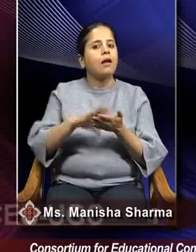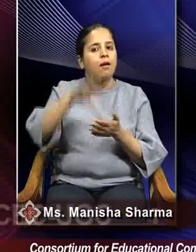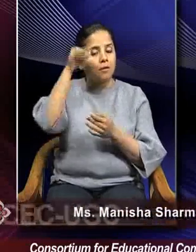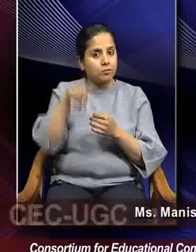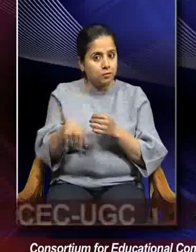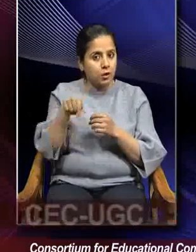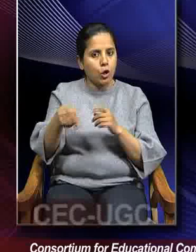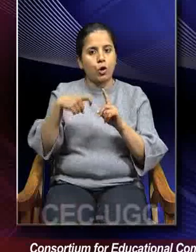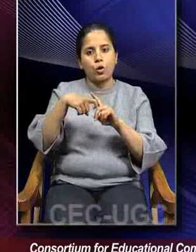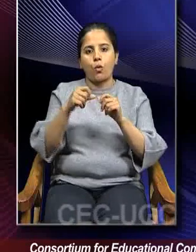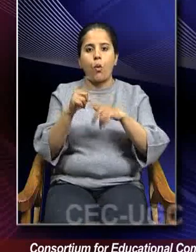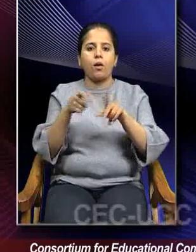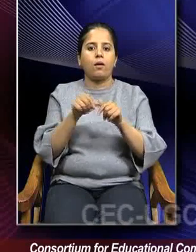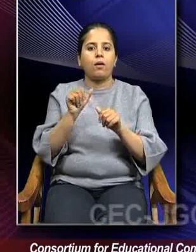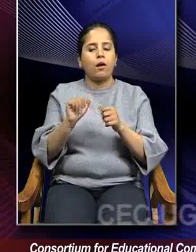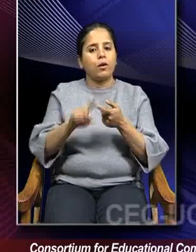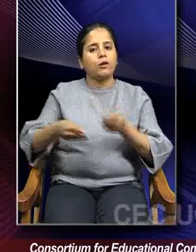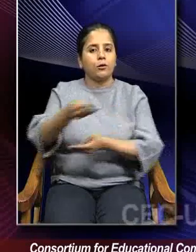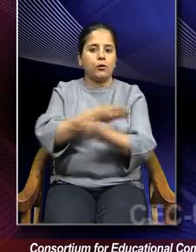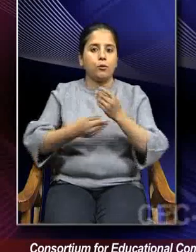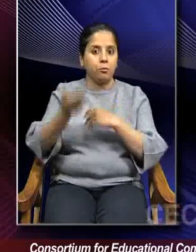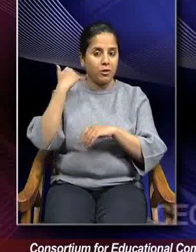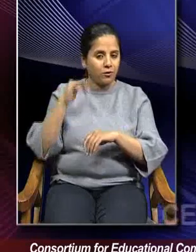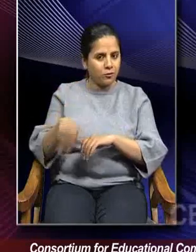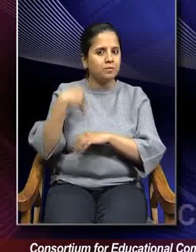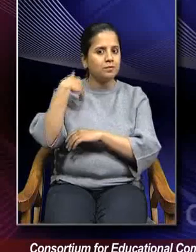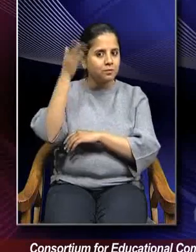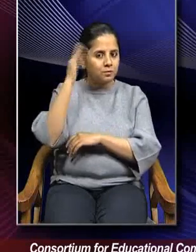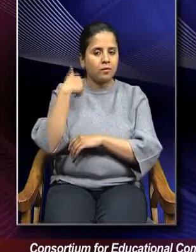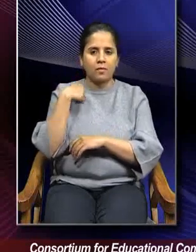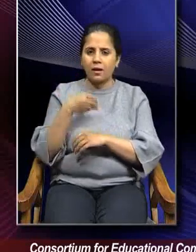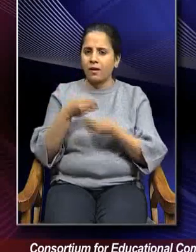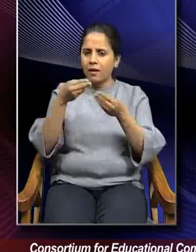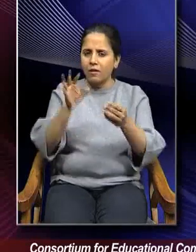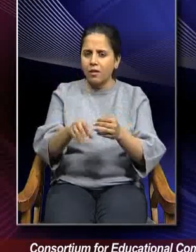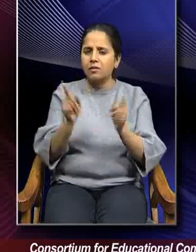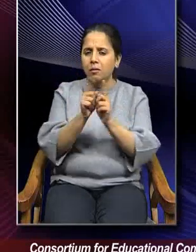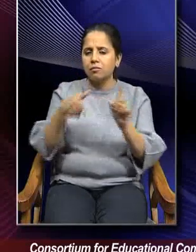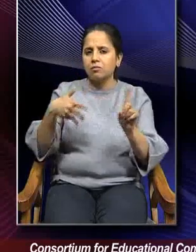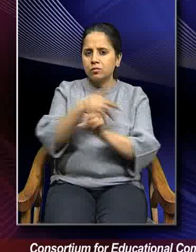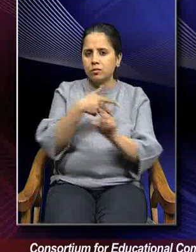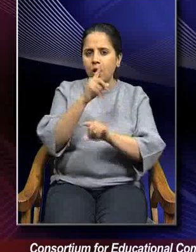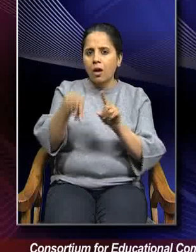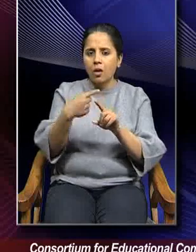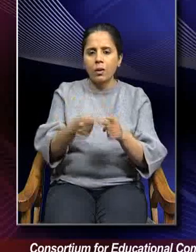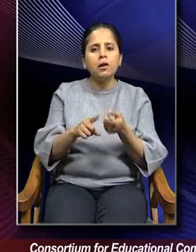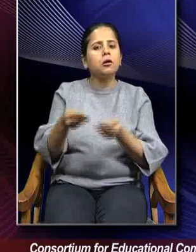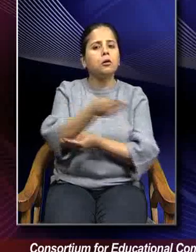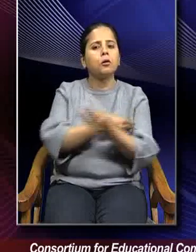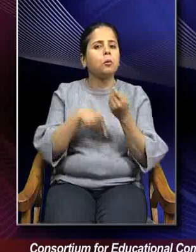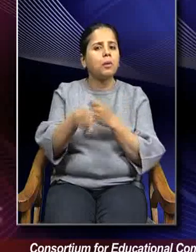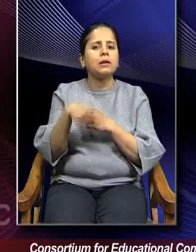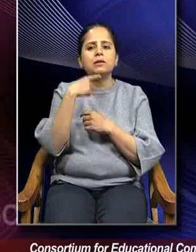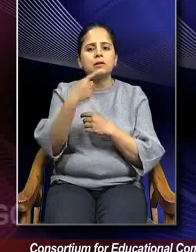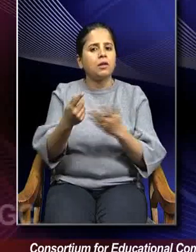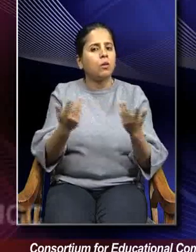Kautilya's Arthashastra. In the previous lecture of mine, I gave you a brief background of what Arthashastra has to say